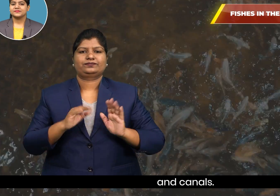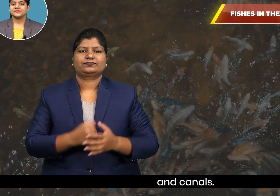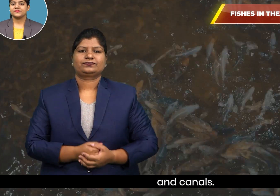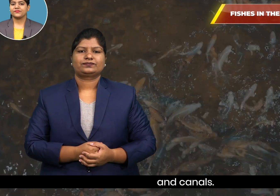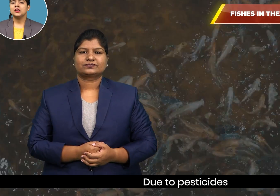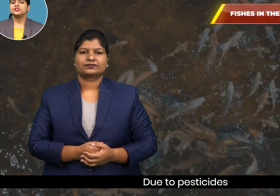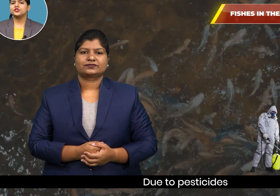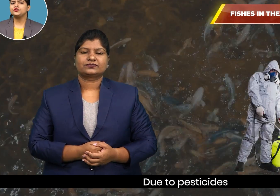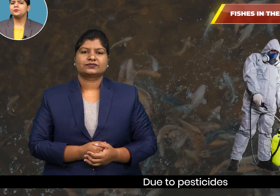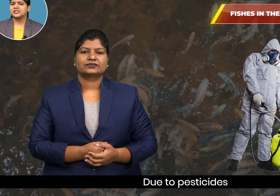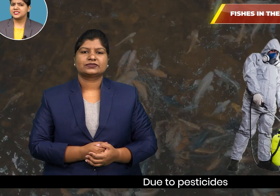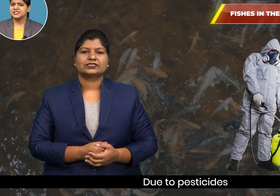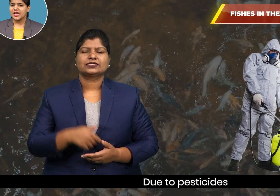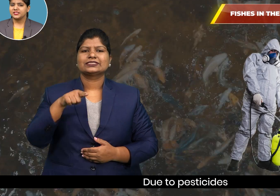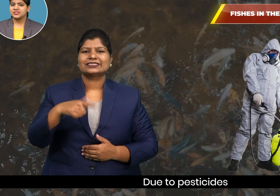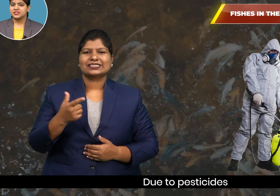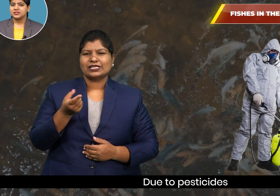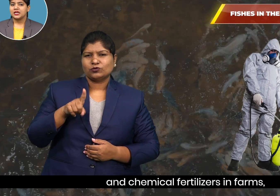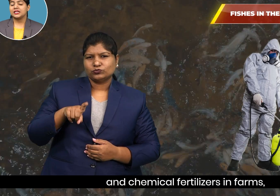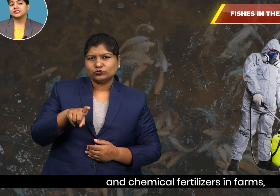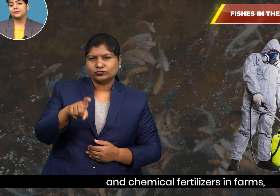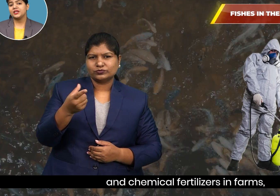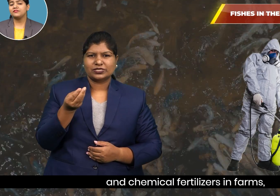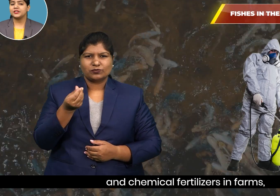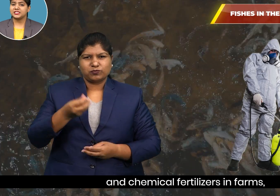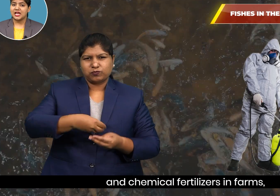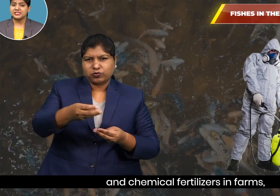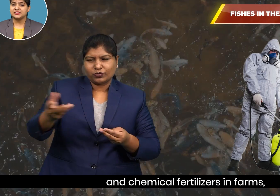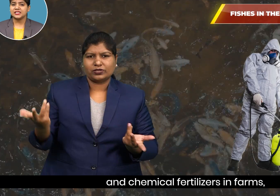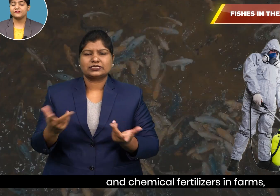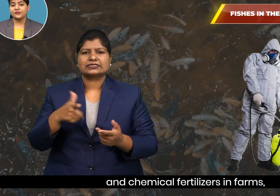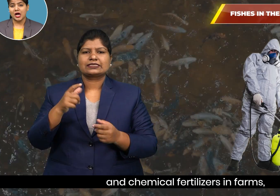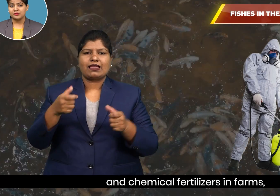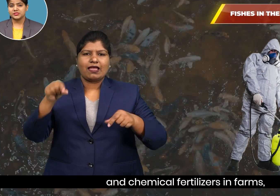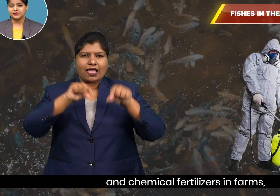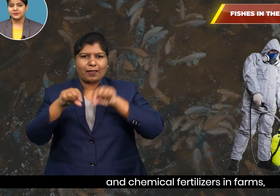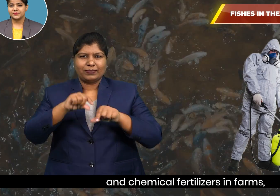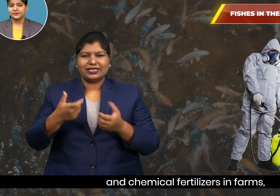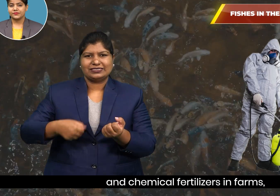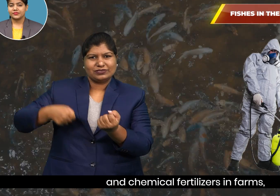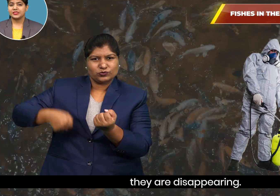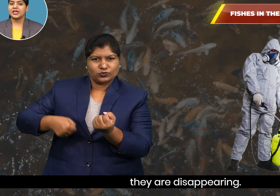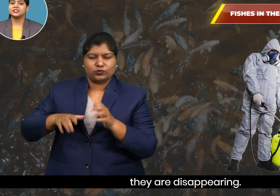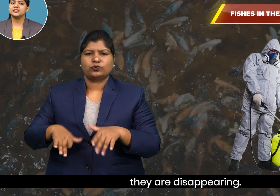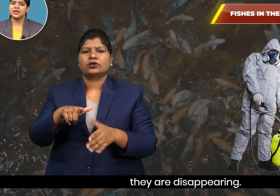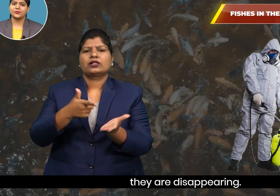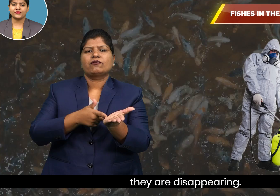Due to pesticides and chemical fertilizers in farms, they are disappearing.